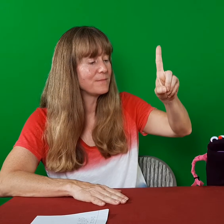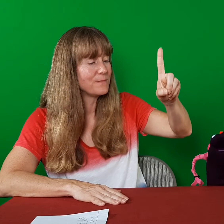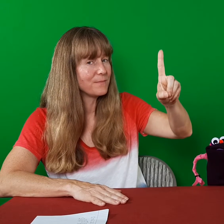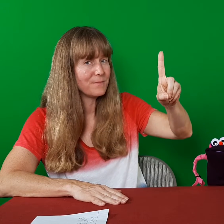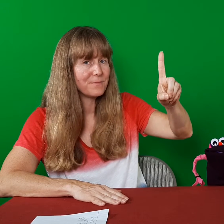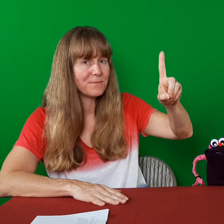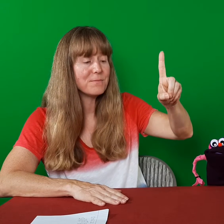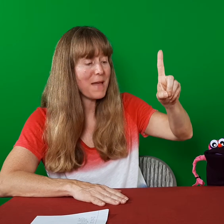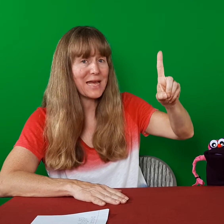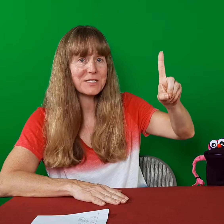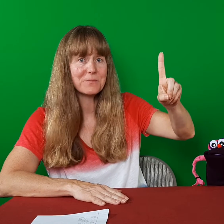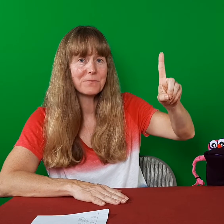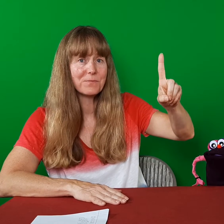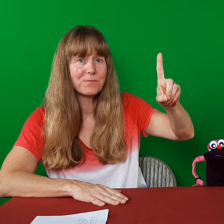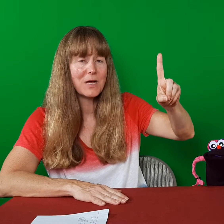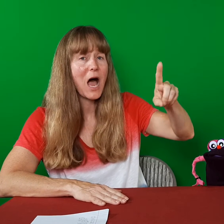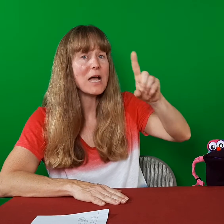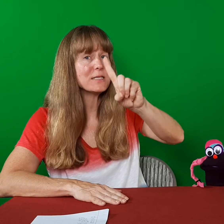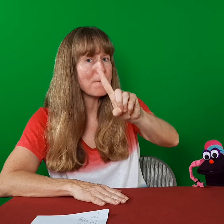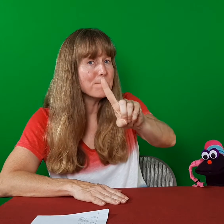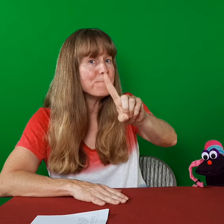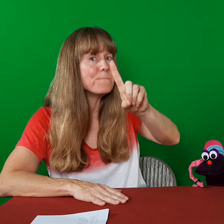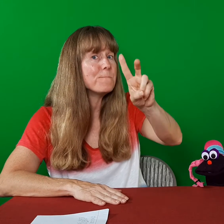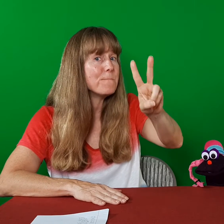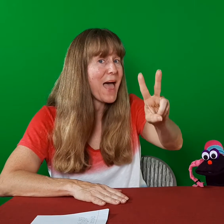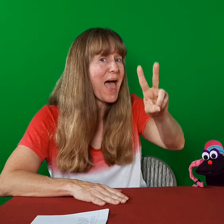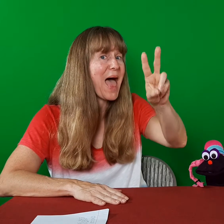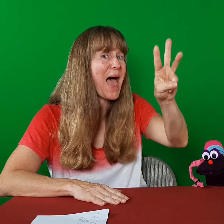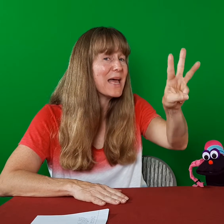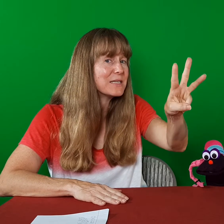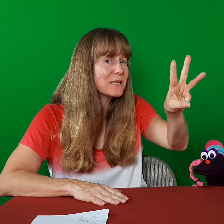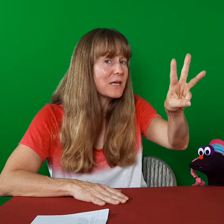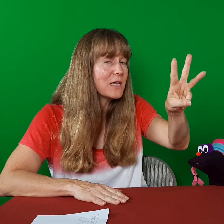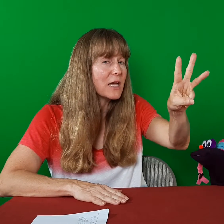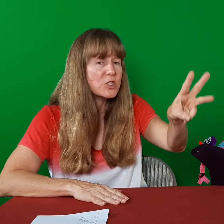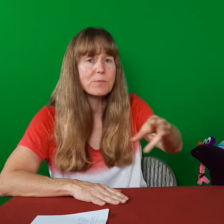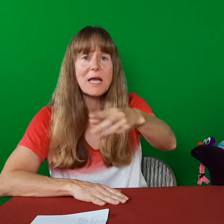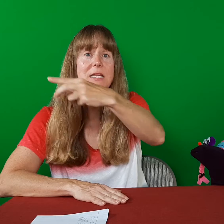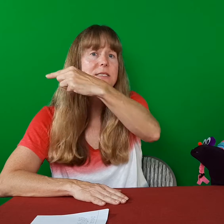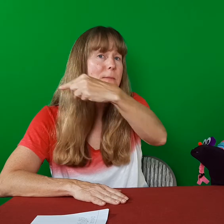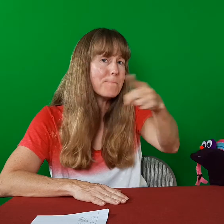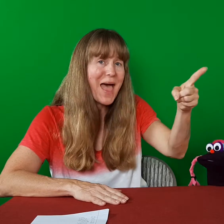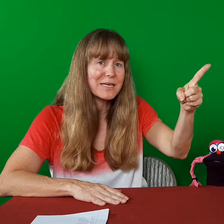Matt. Matt. I said Matt, and she blended and said Matt.